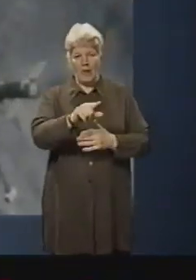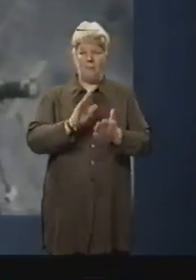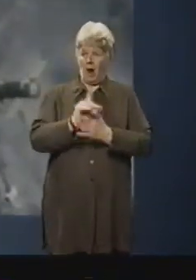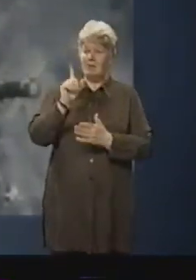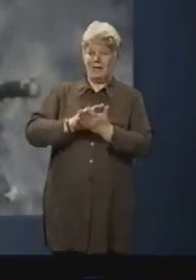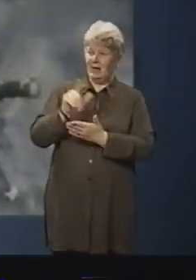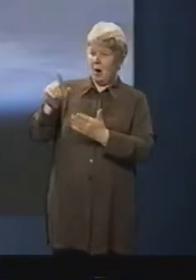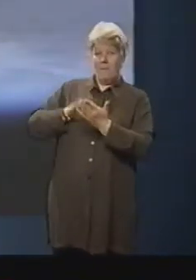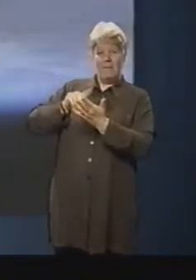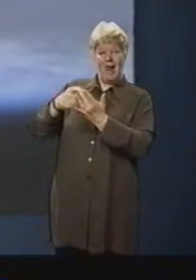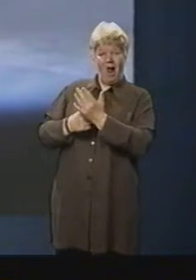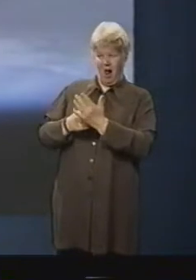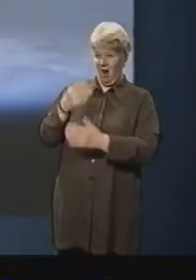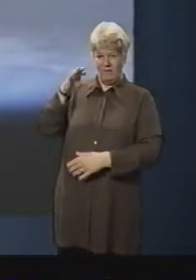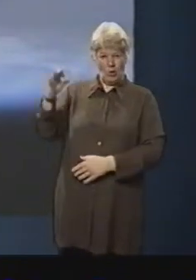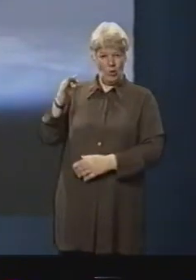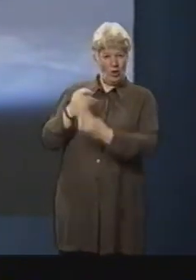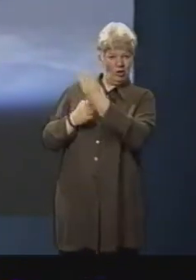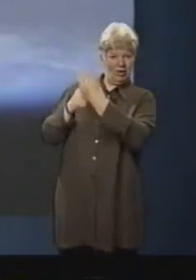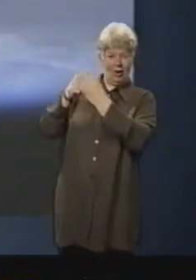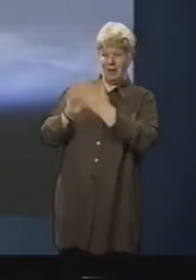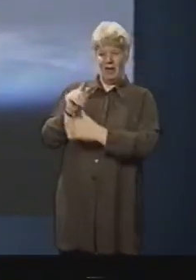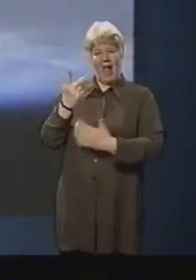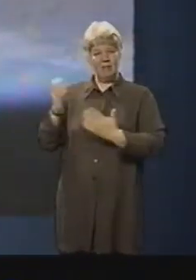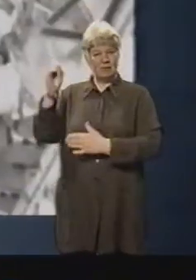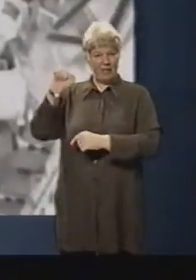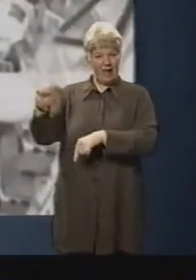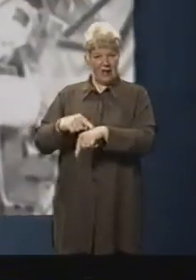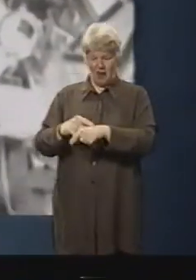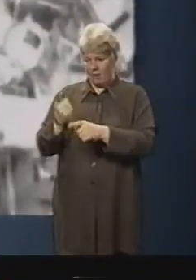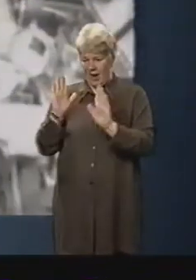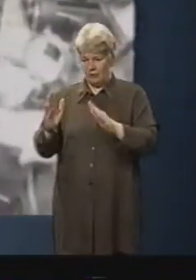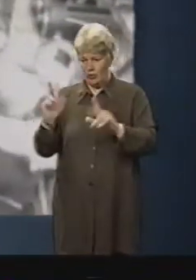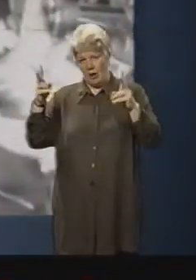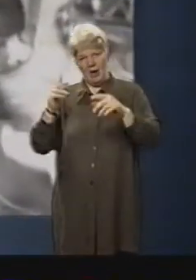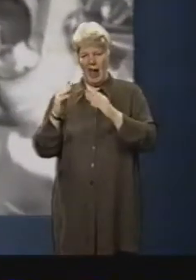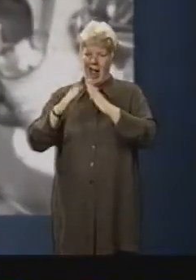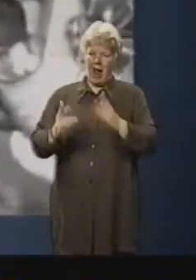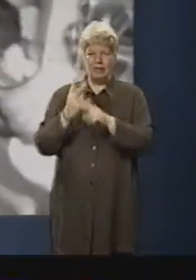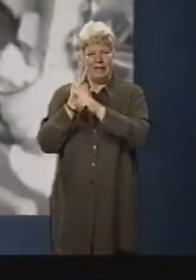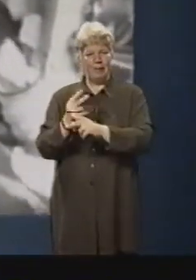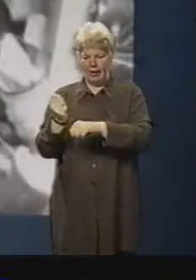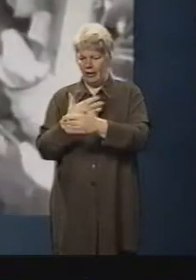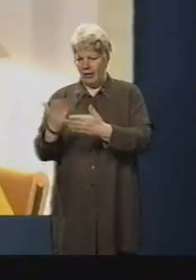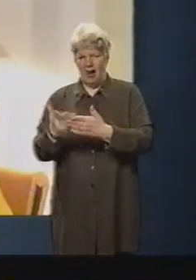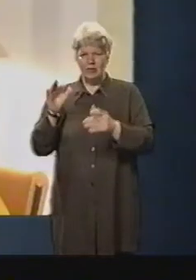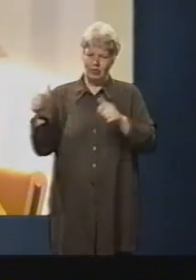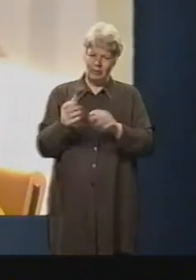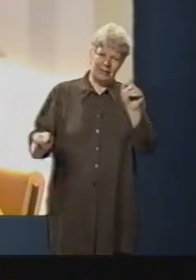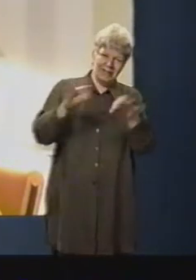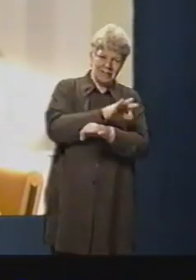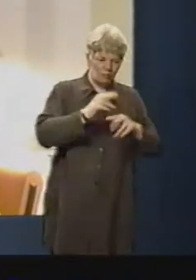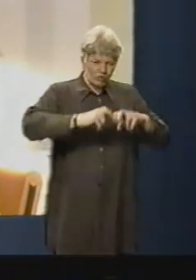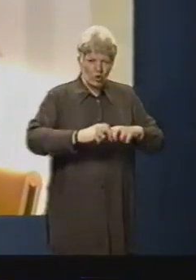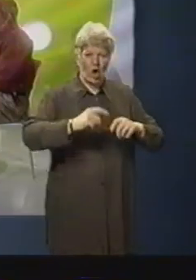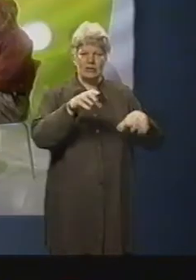for the work that had to be done. So, 80% of their time was spent doing housekeeping jobs and not proper science. Okay, now, if the Americans aren't fully behind